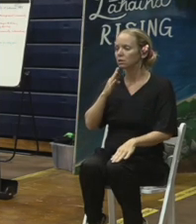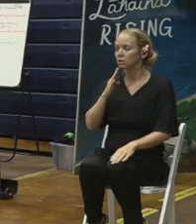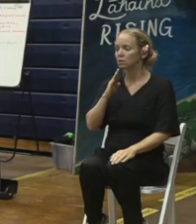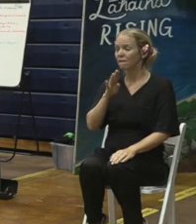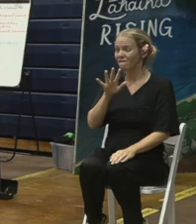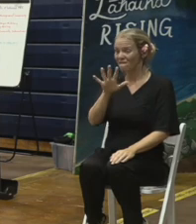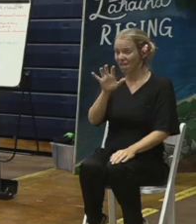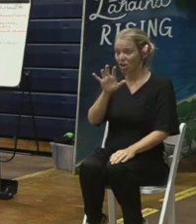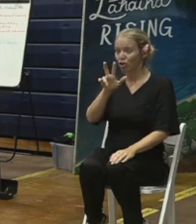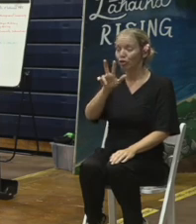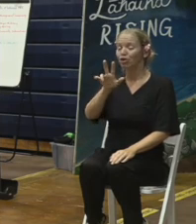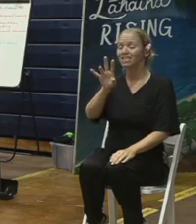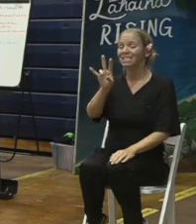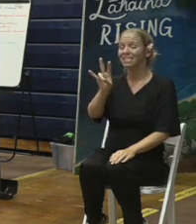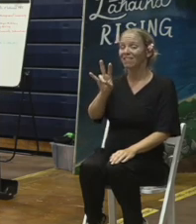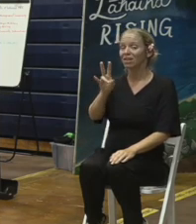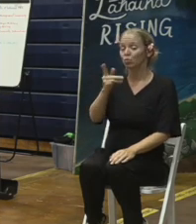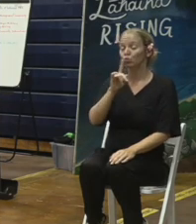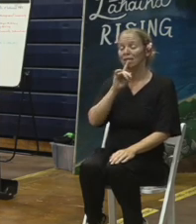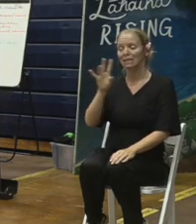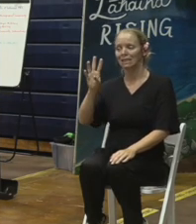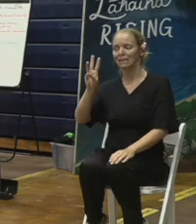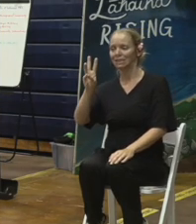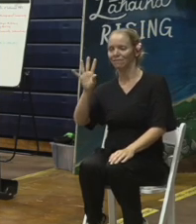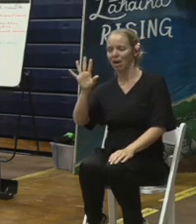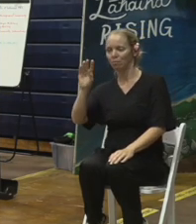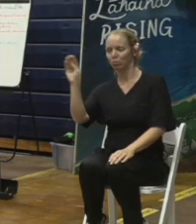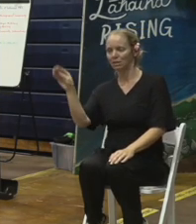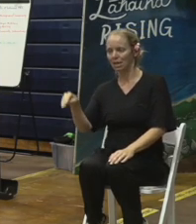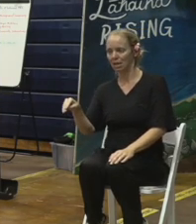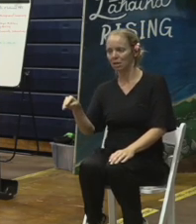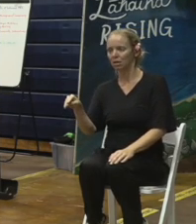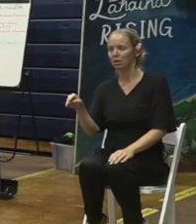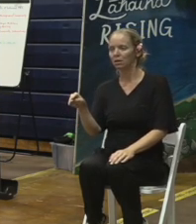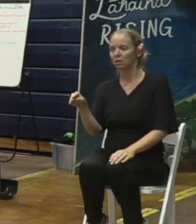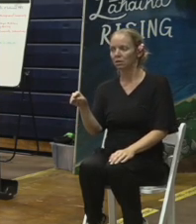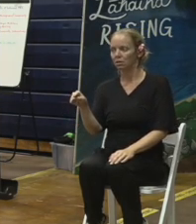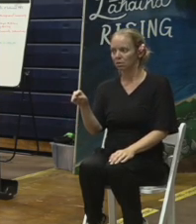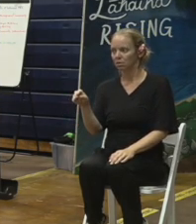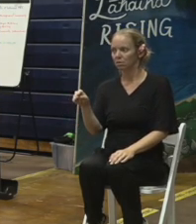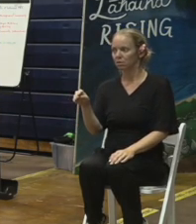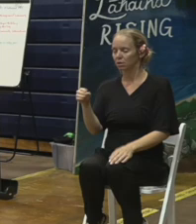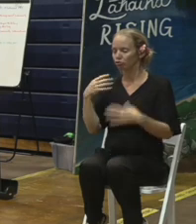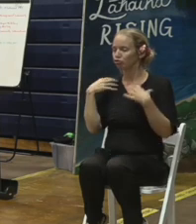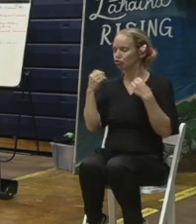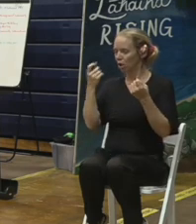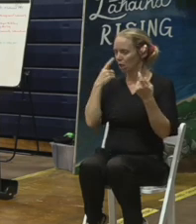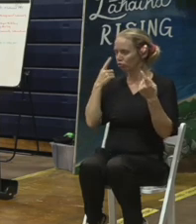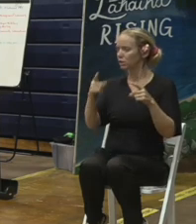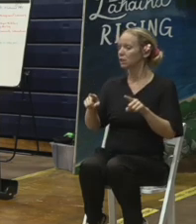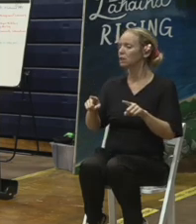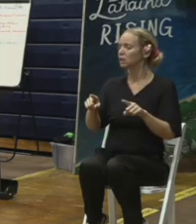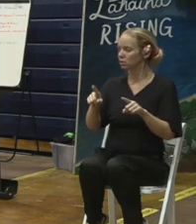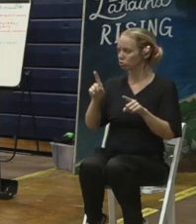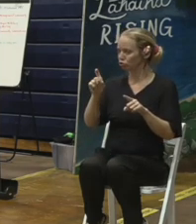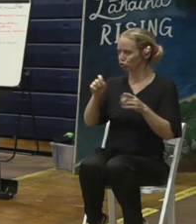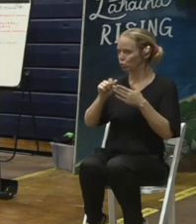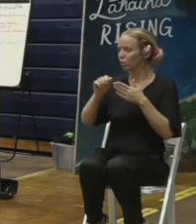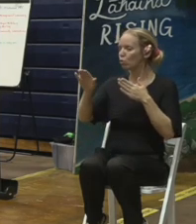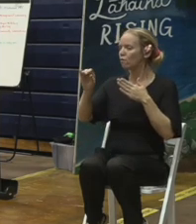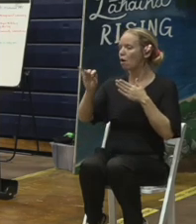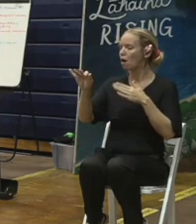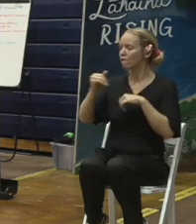537 which is 65% of the people who took this survey strongly agreed and 18%